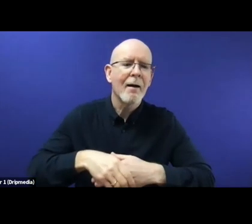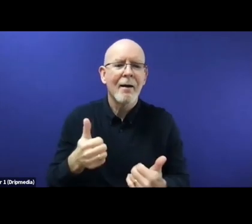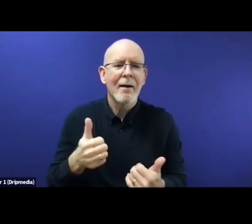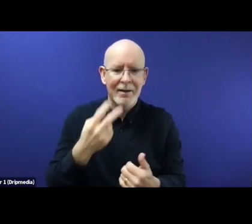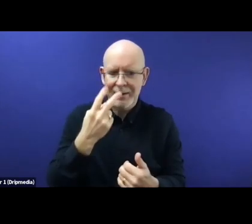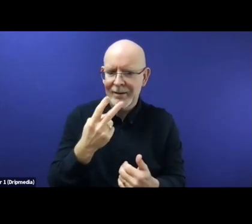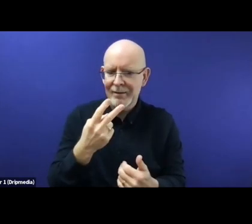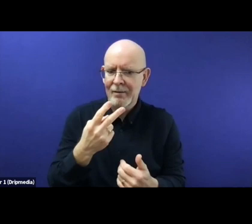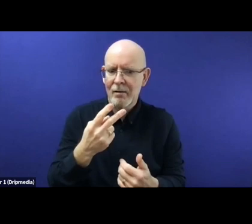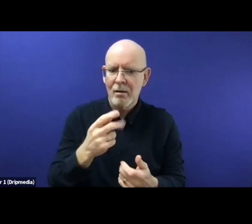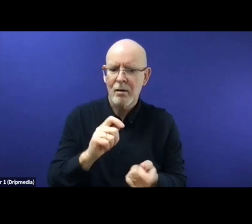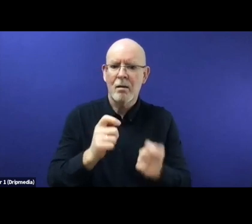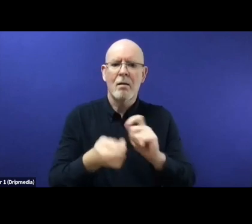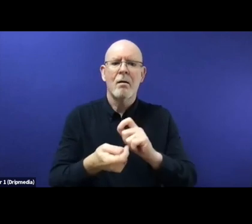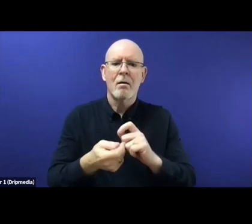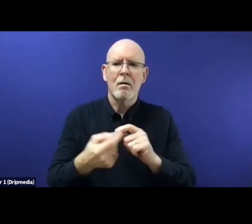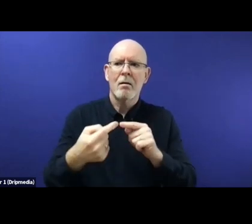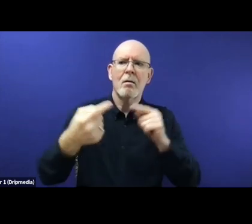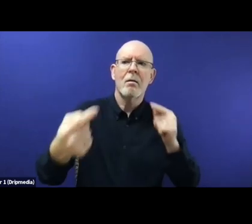like to stop by now and thank you for your attention.